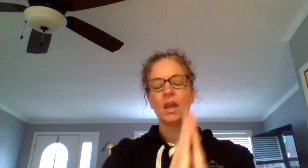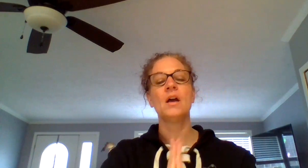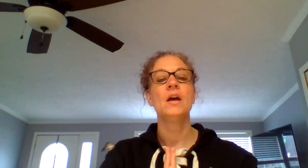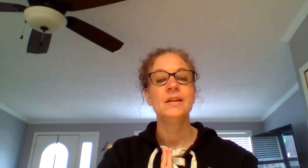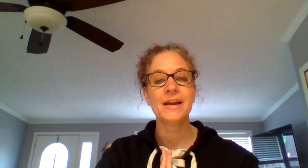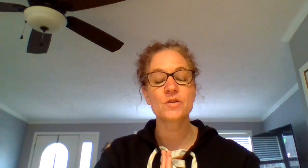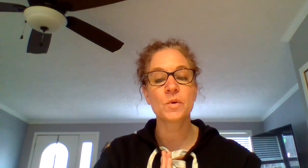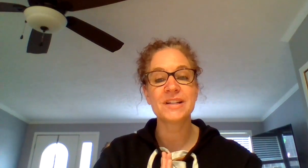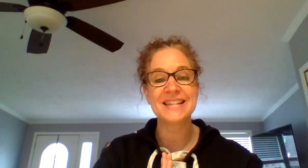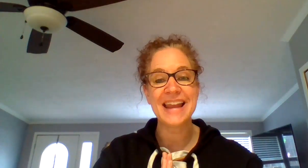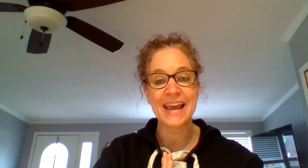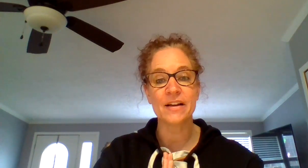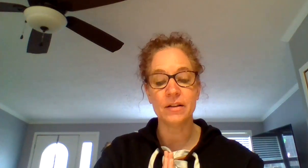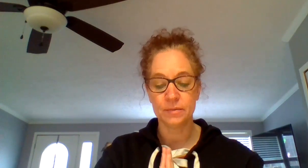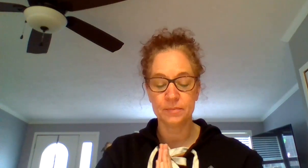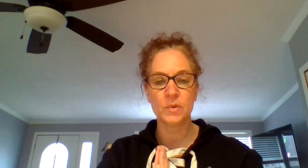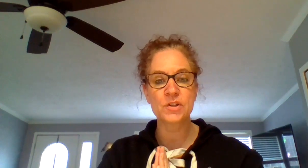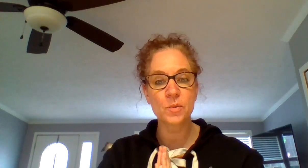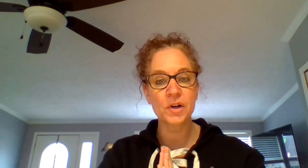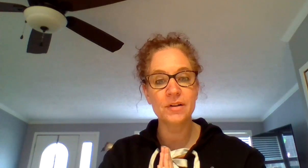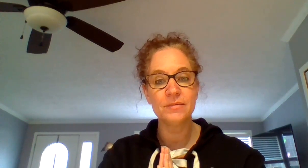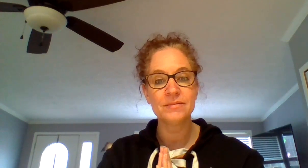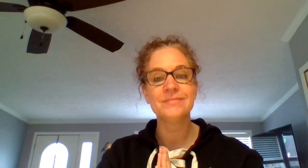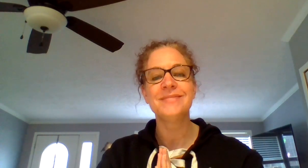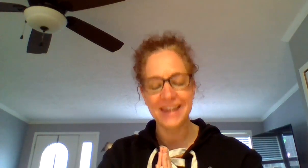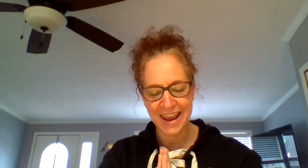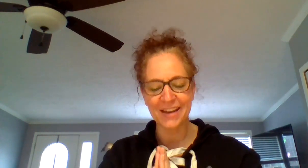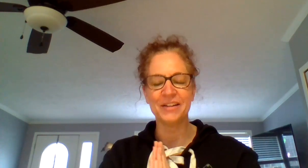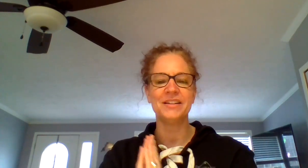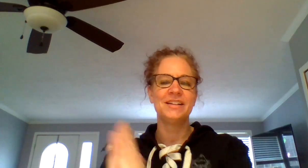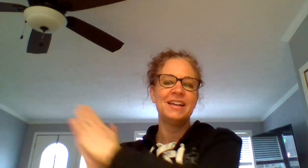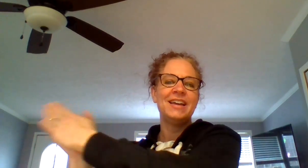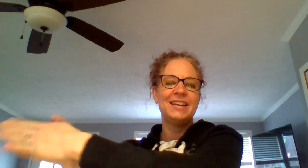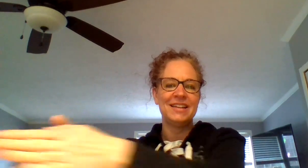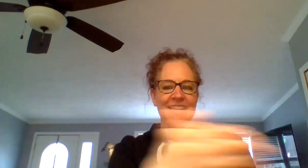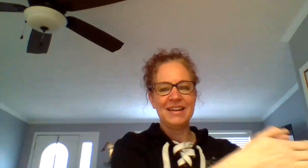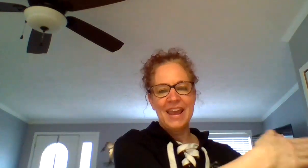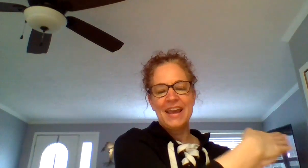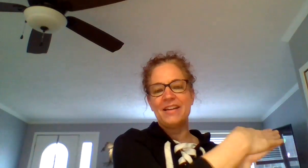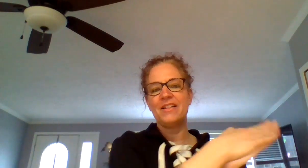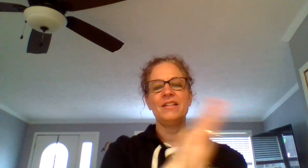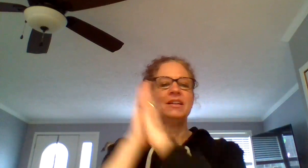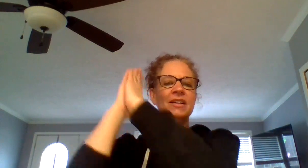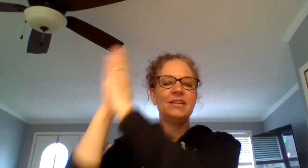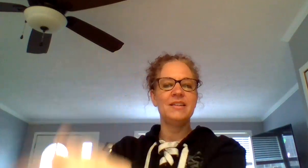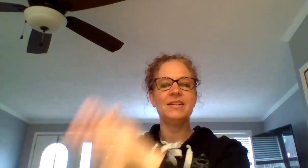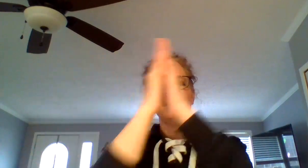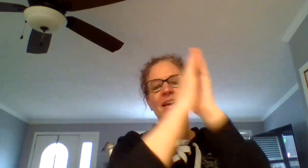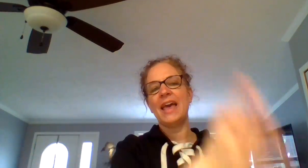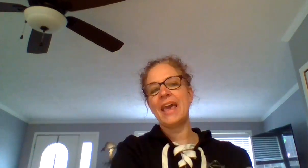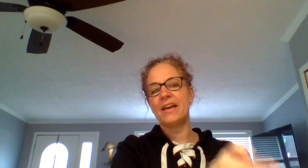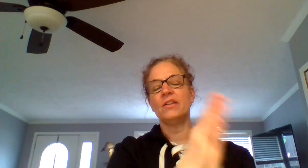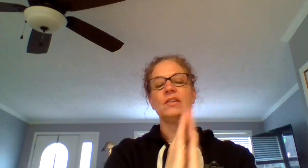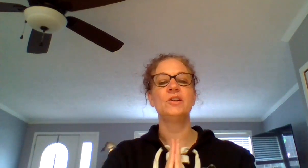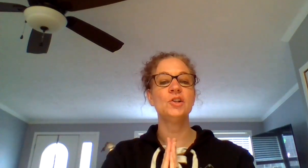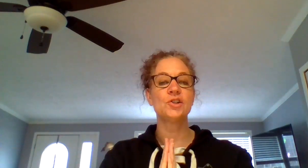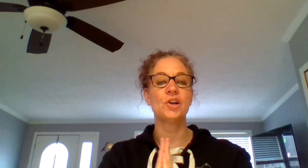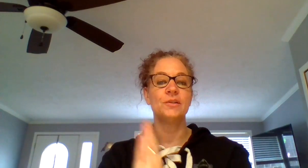Next word is nail. What's the word? Nail. Nail. Nail. Nail. Your turn.